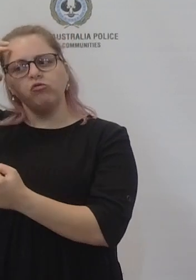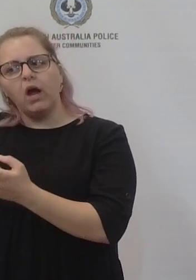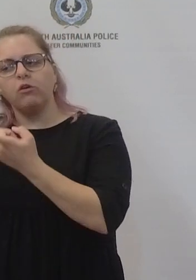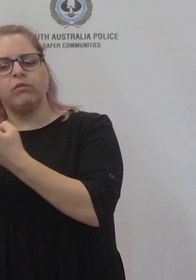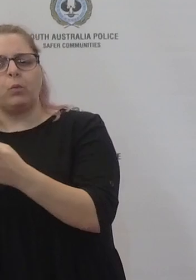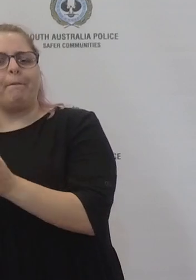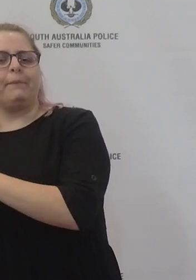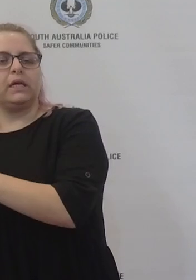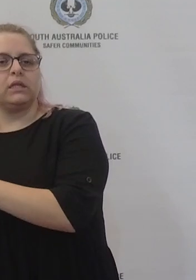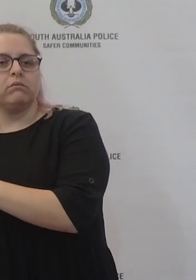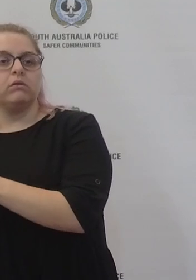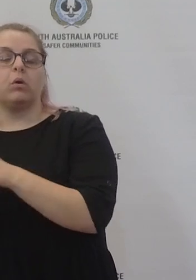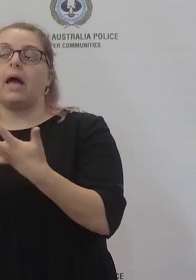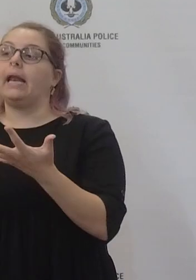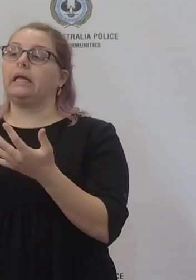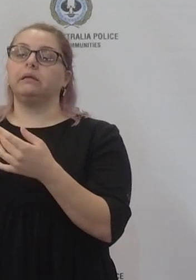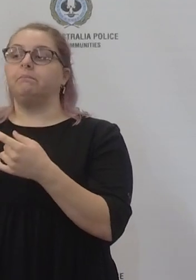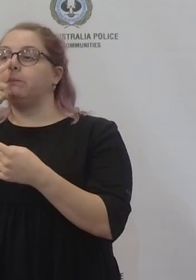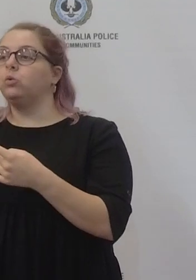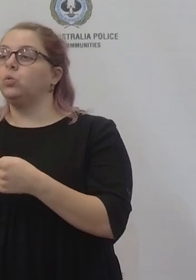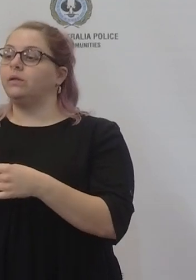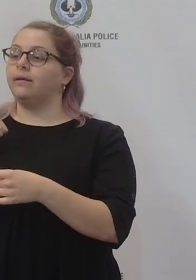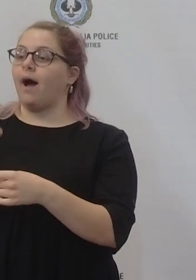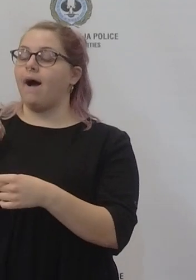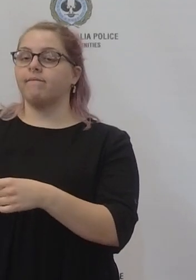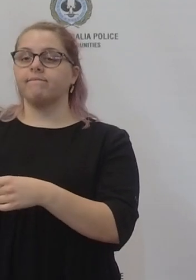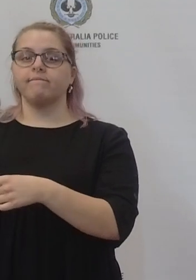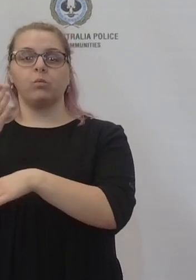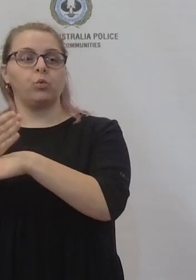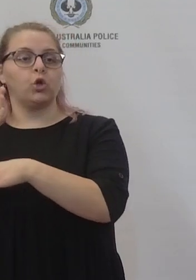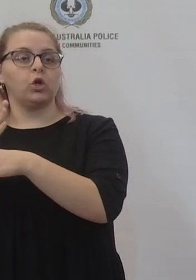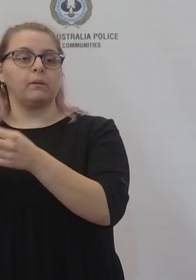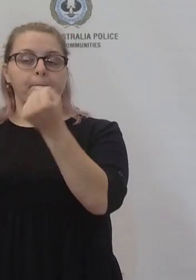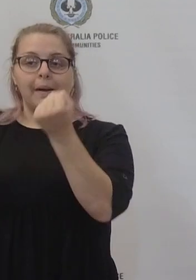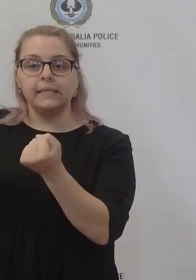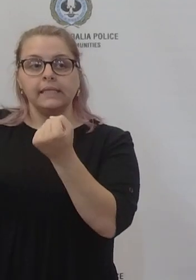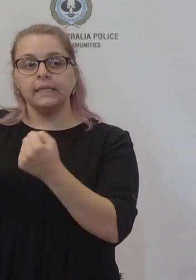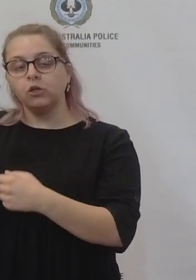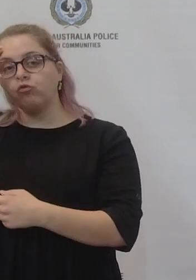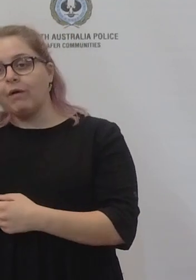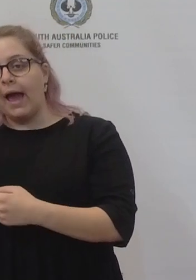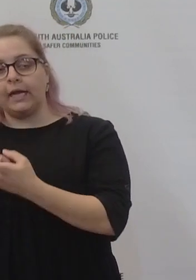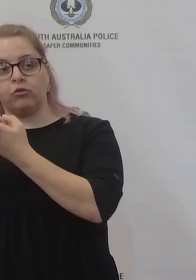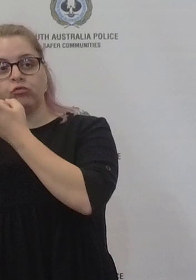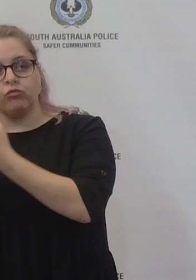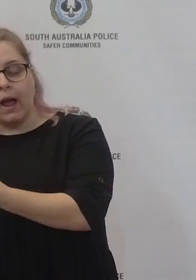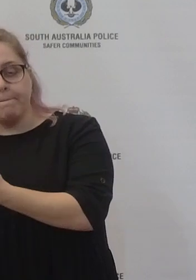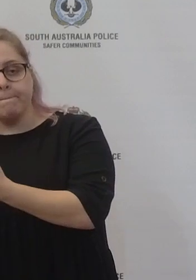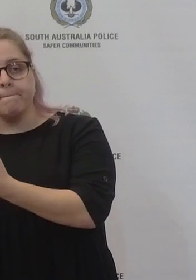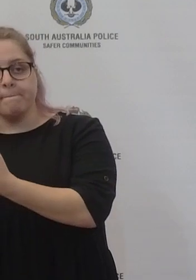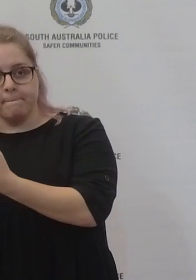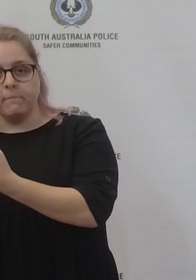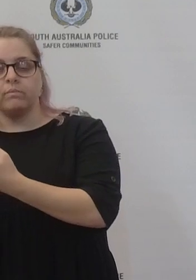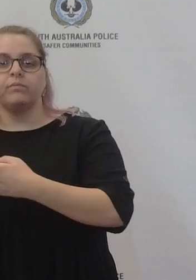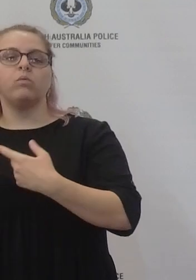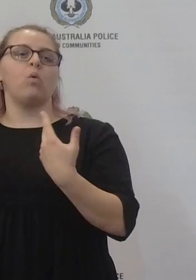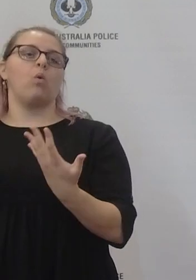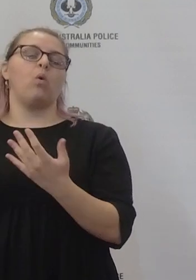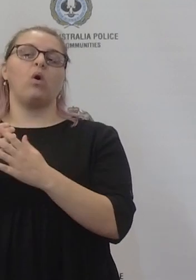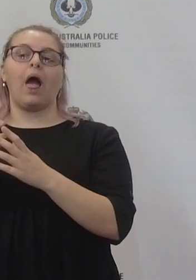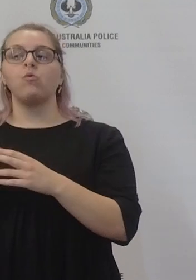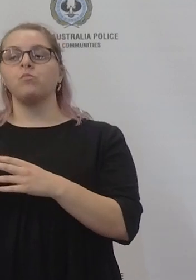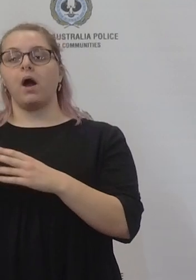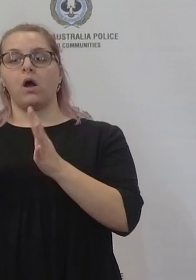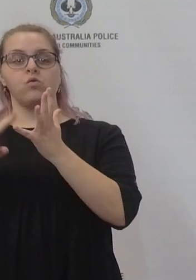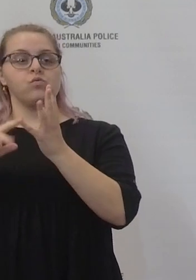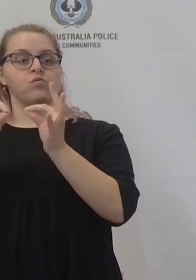it includes bus train tram workers it also includes ride shares such as